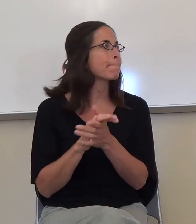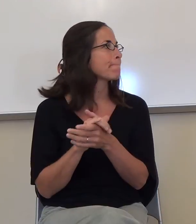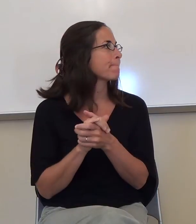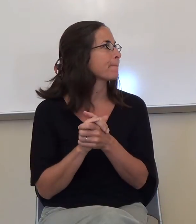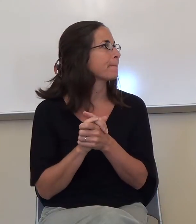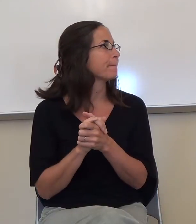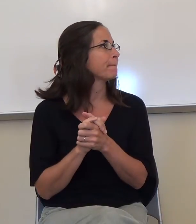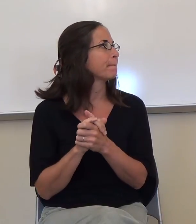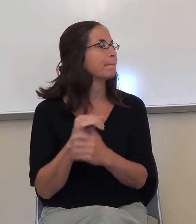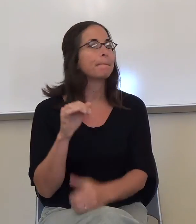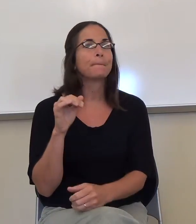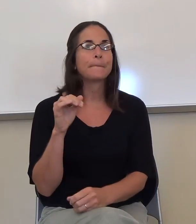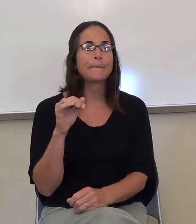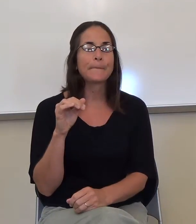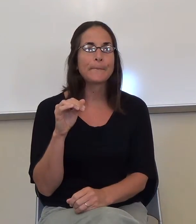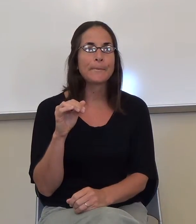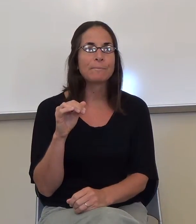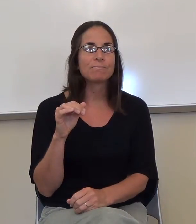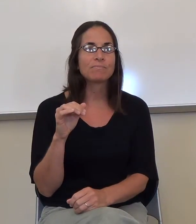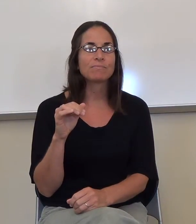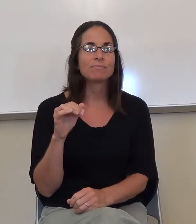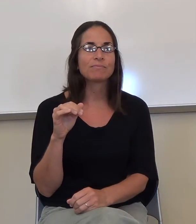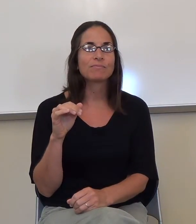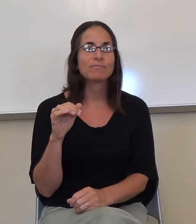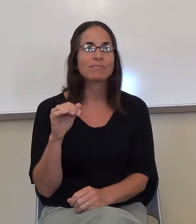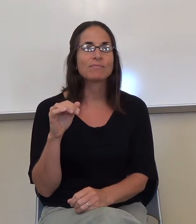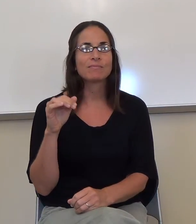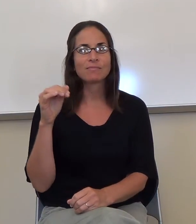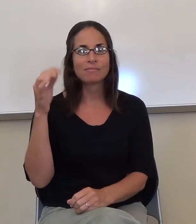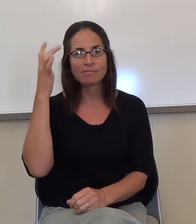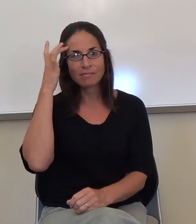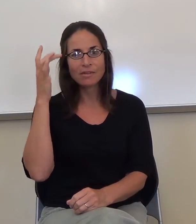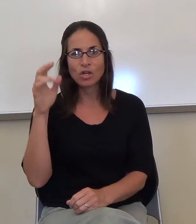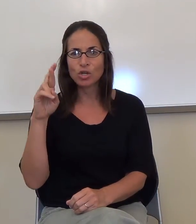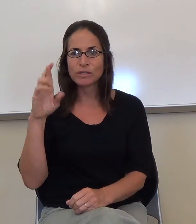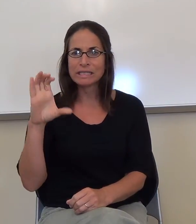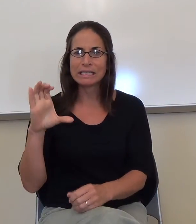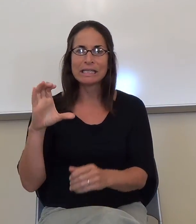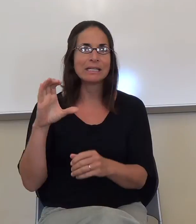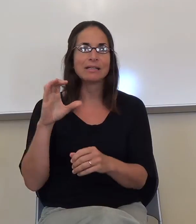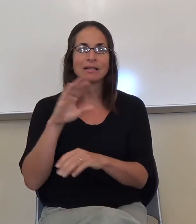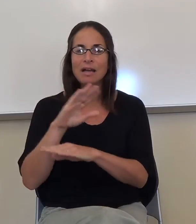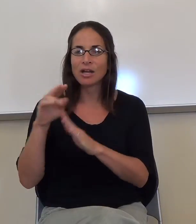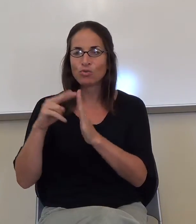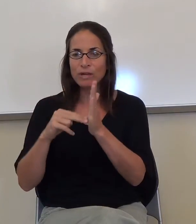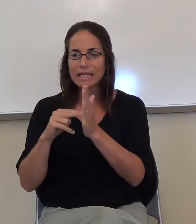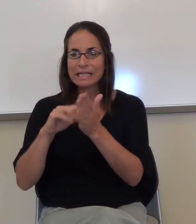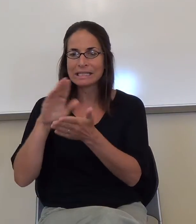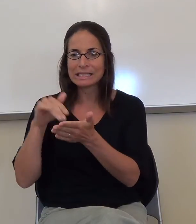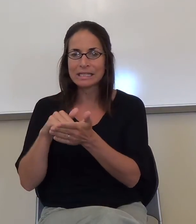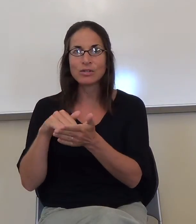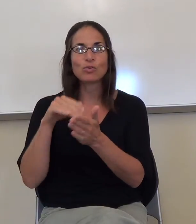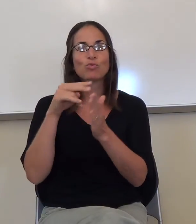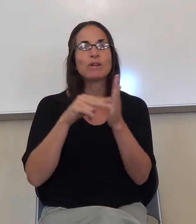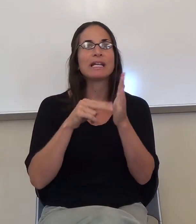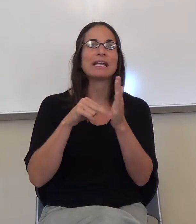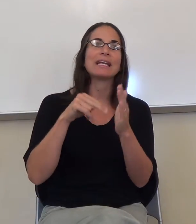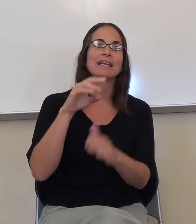.C. stands for reading cafe, reading cafe and reading center, so I get confused. So before the reading cafe people leave, let's just look